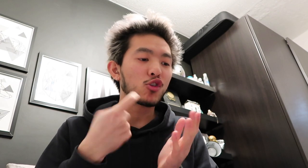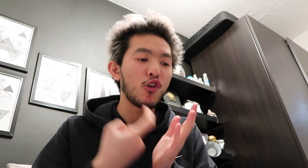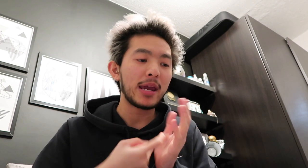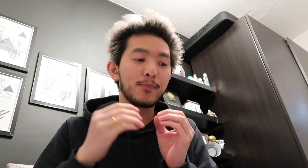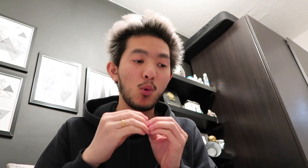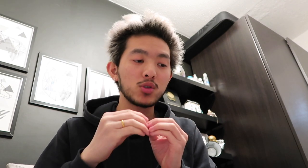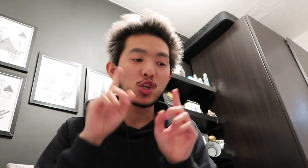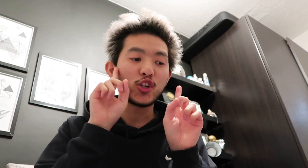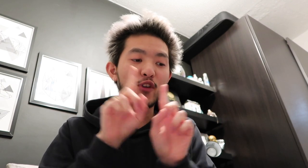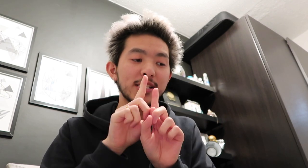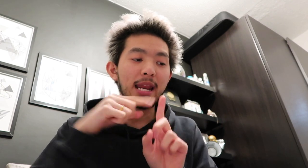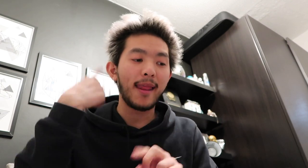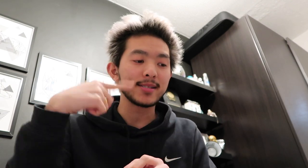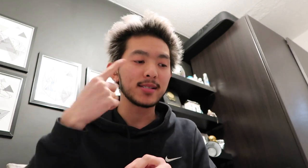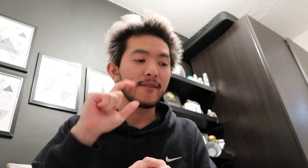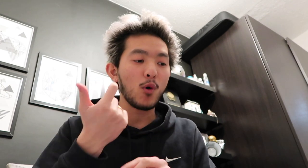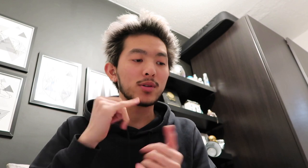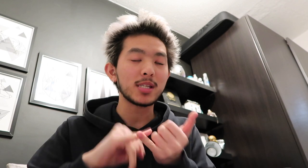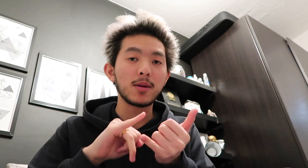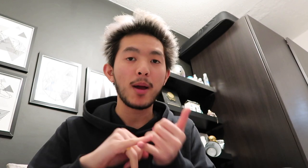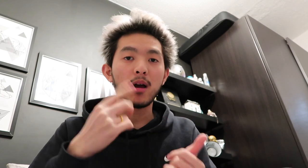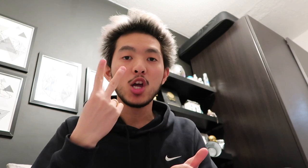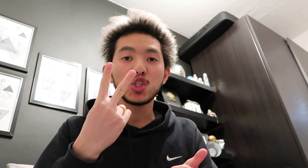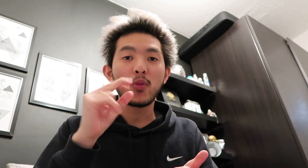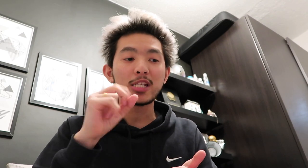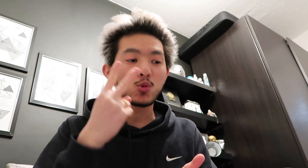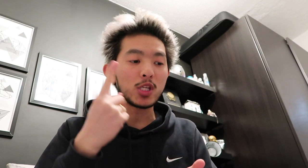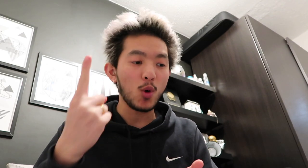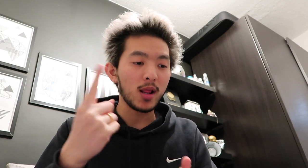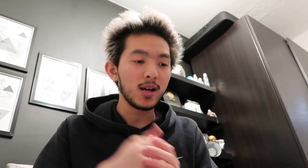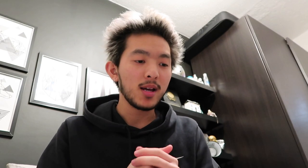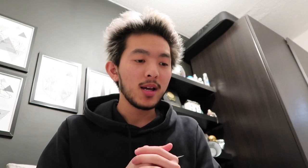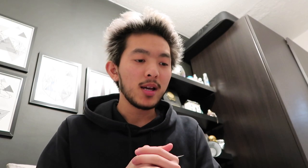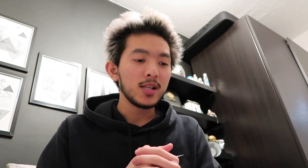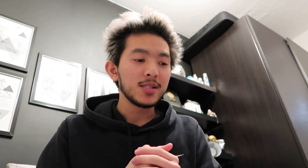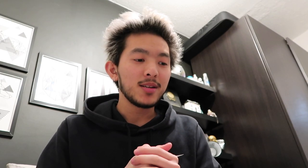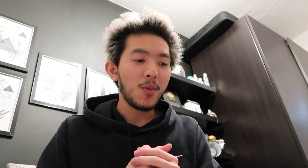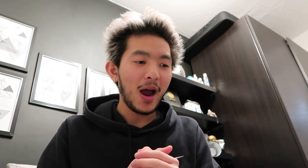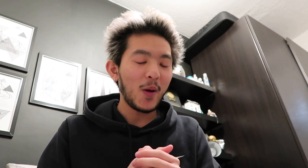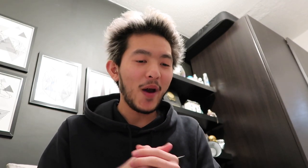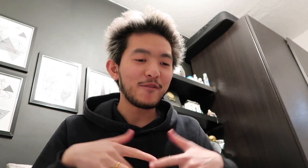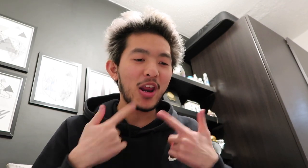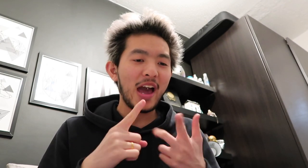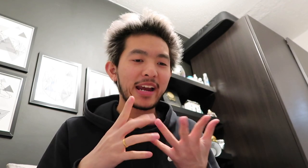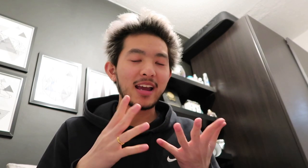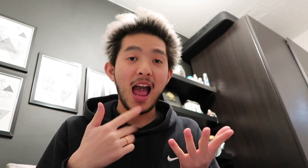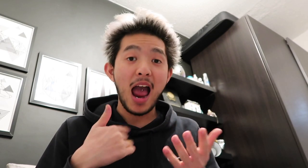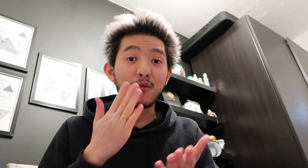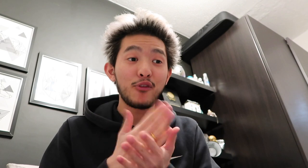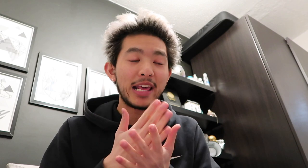Craig Balls give us some letters for Cigabell. So, that's the one. Wow. I feel like I'm really